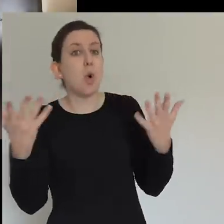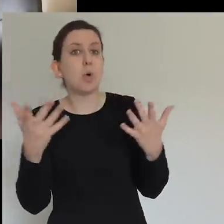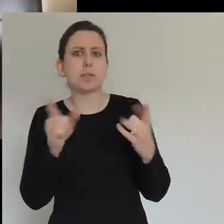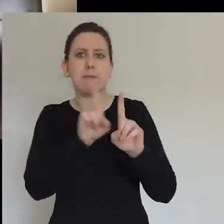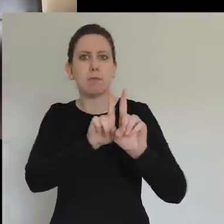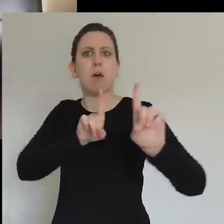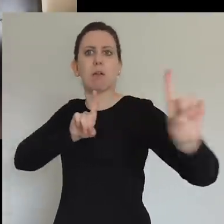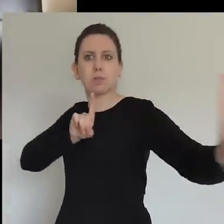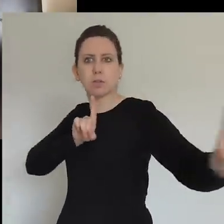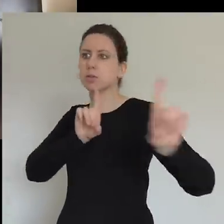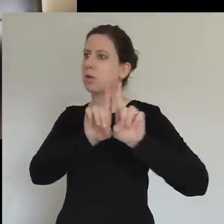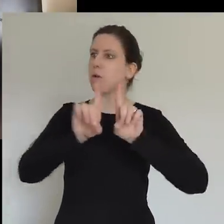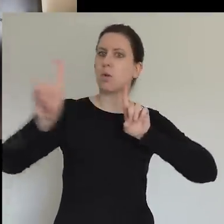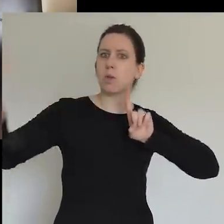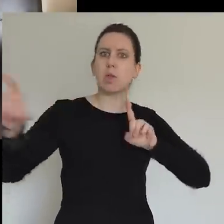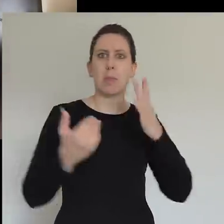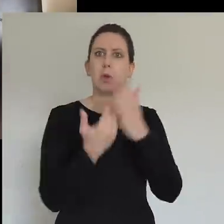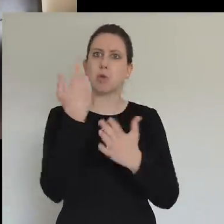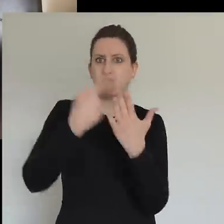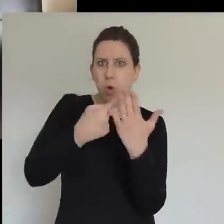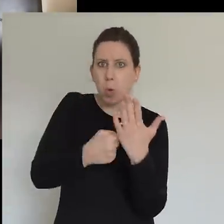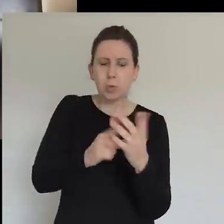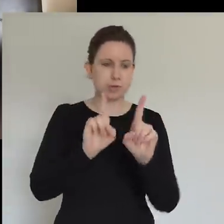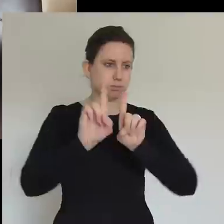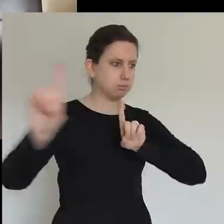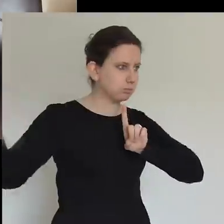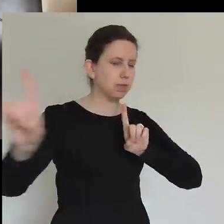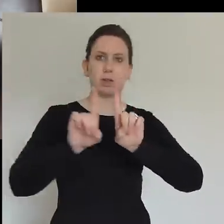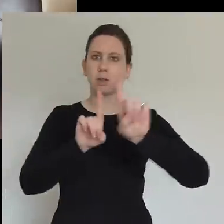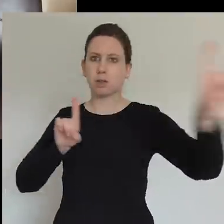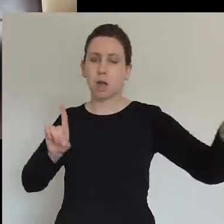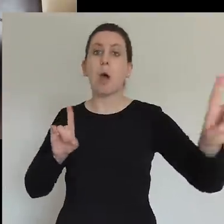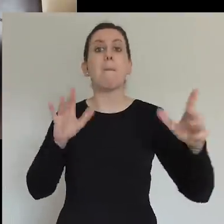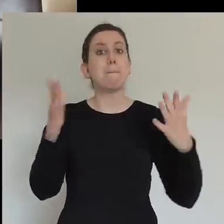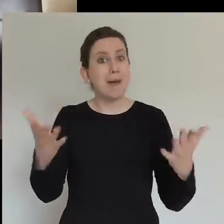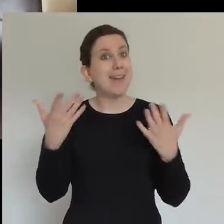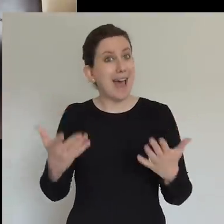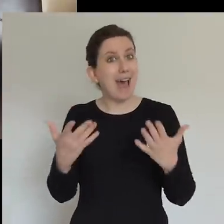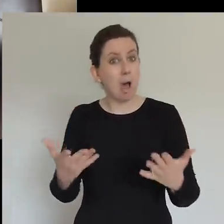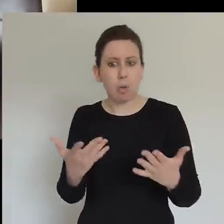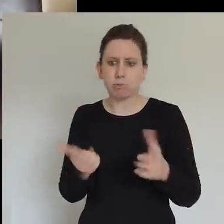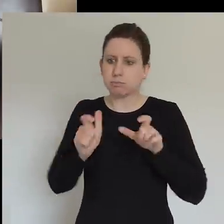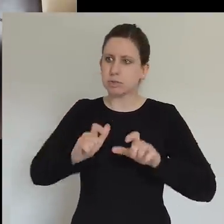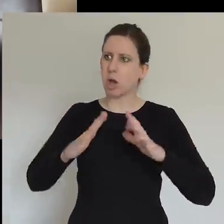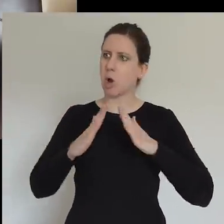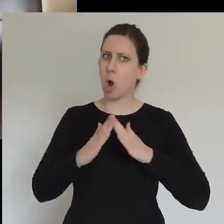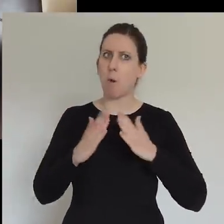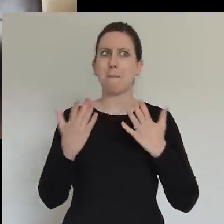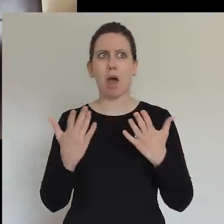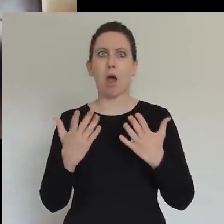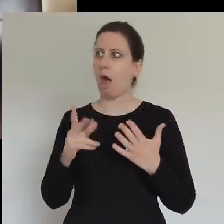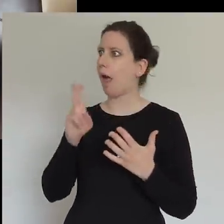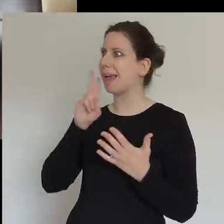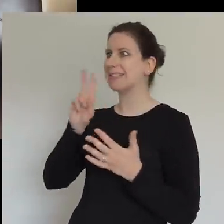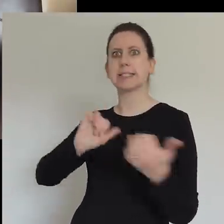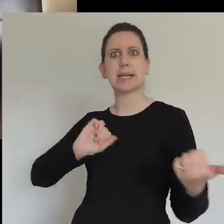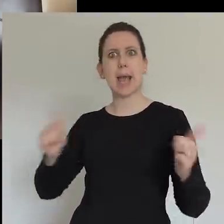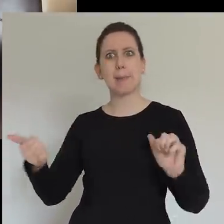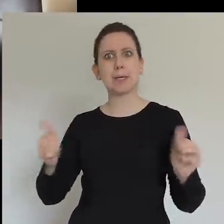our neighbours more than ever. It might be over a fence, but they're there. We feel more present in our community. There's a greater sense, isn't there, of us